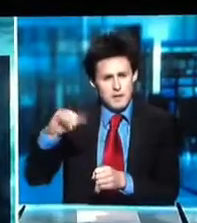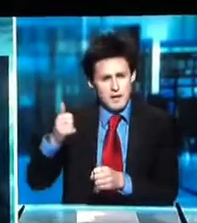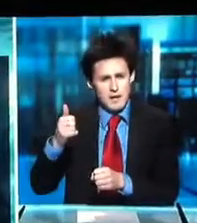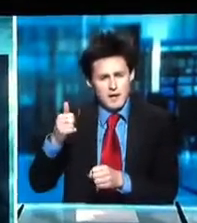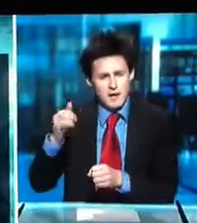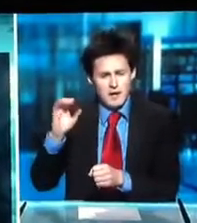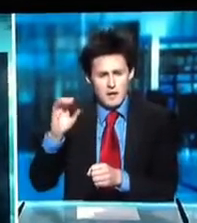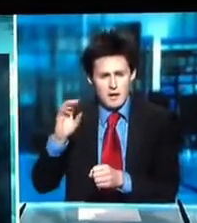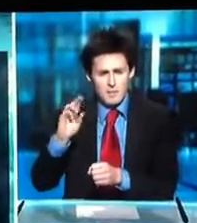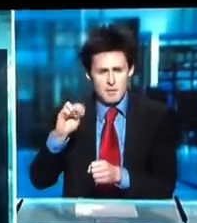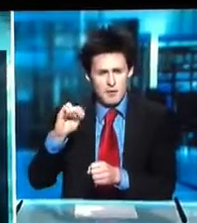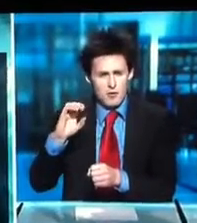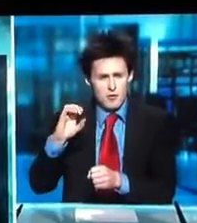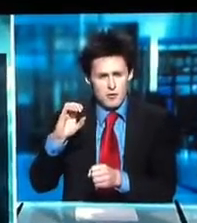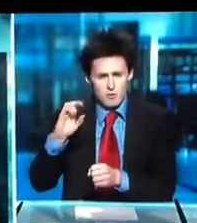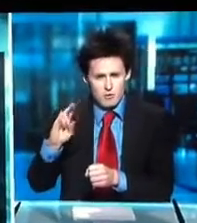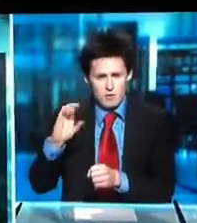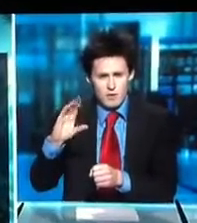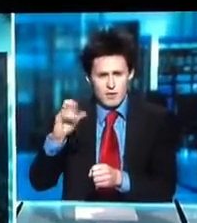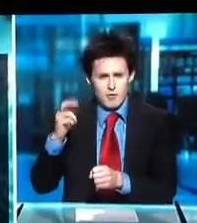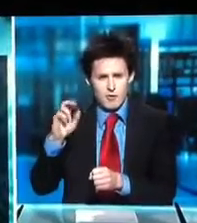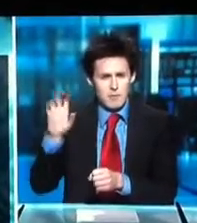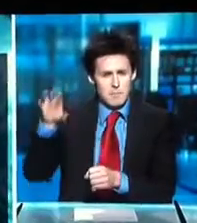Fukushima nuclear plant.